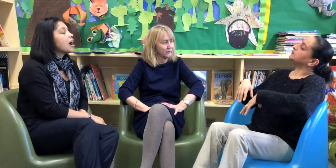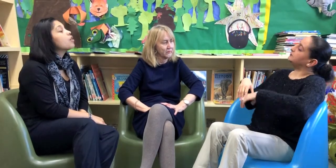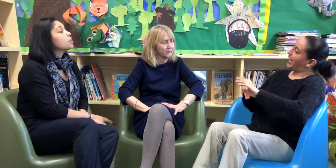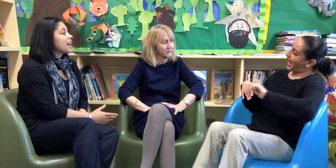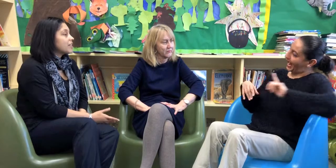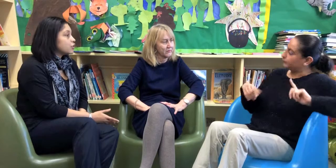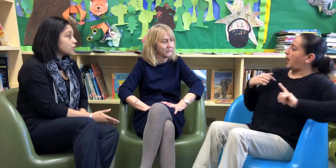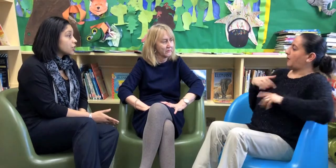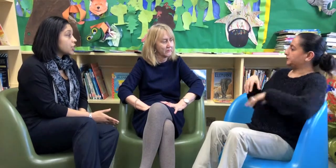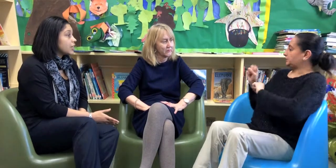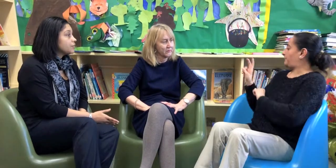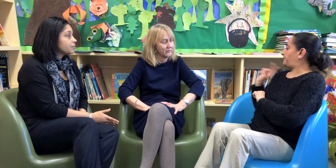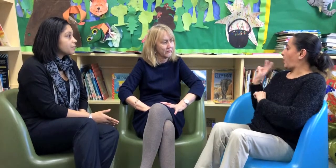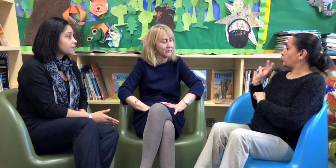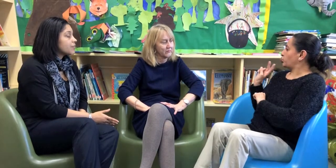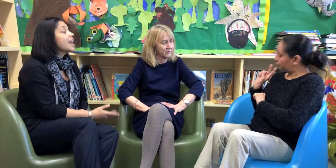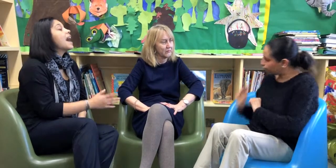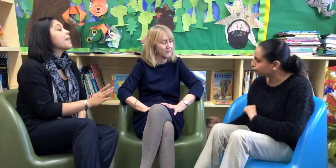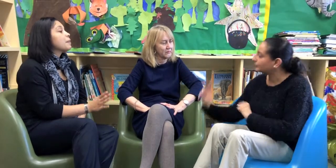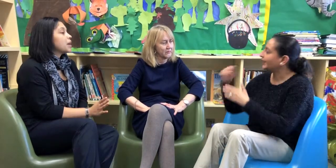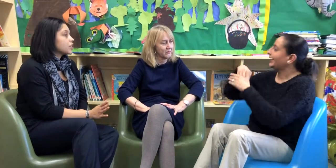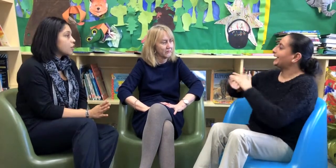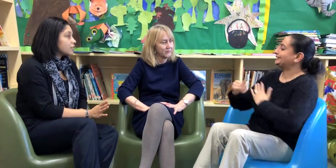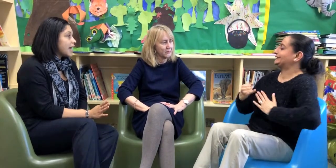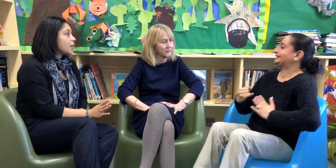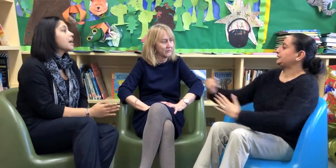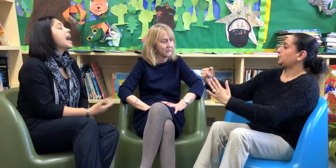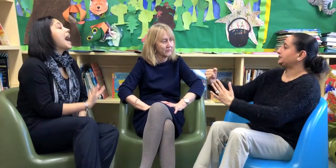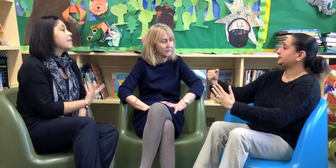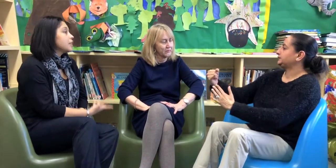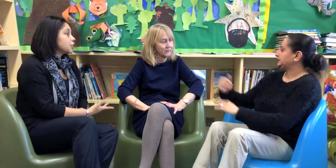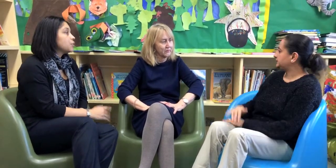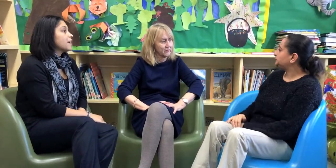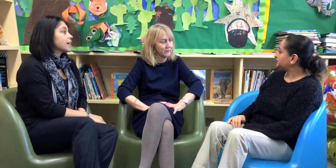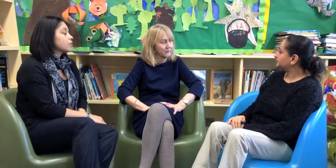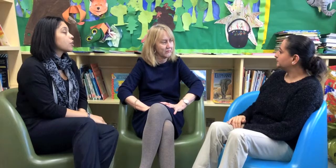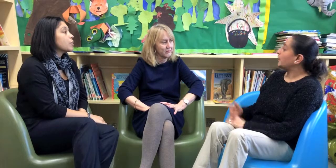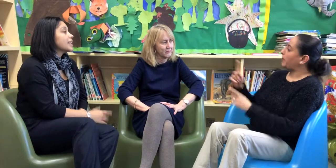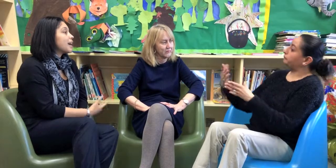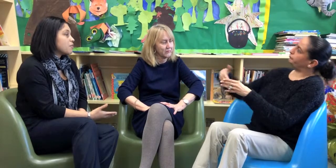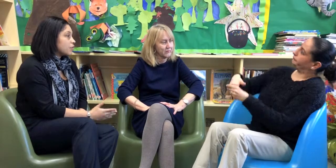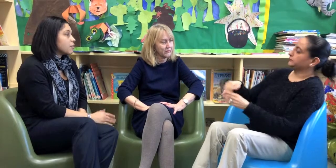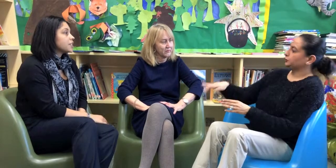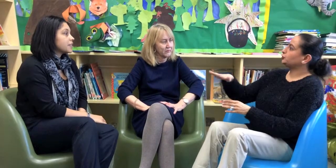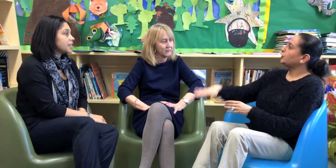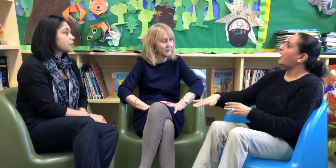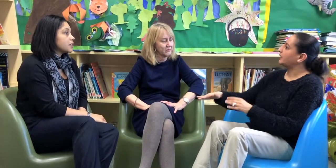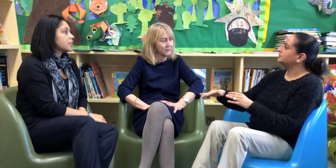so we have an introduction and then that person goes out and then the two Deaf adults go in and we run the project for the six weeks.